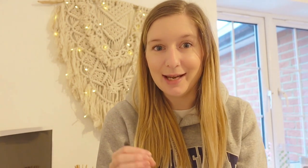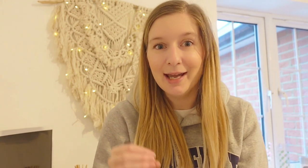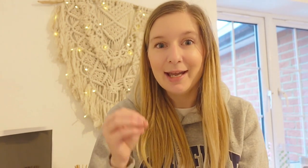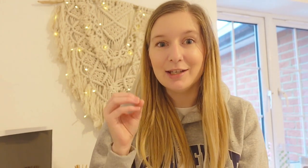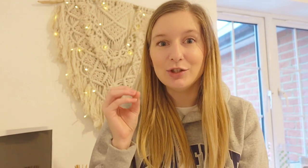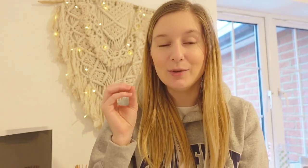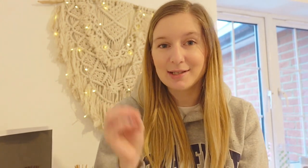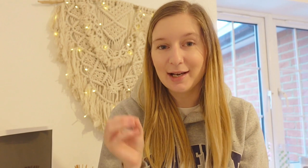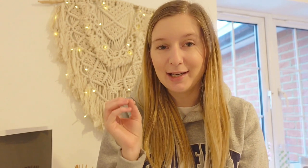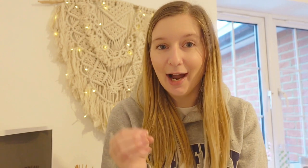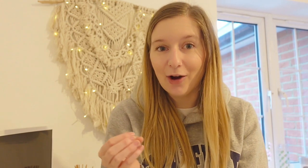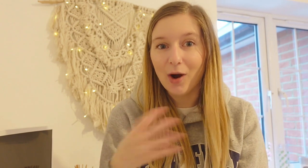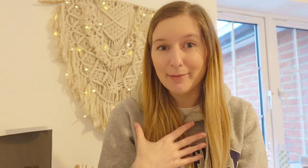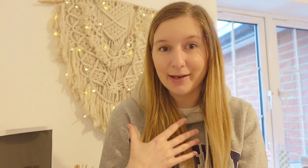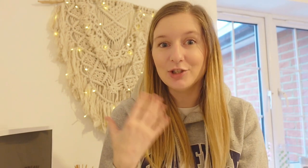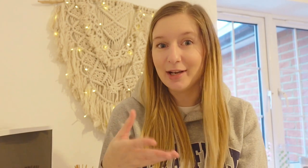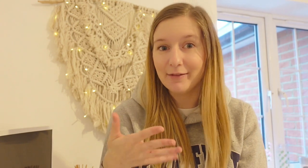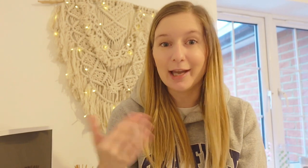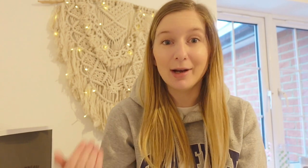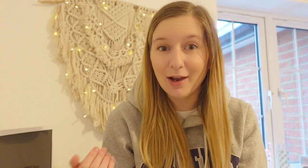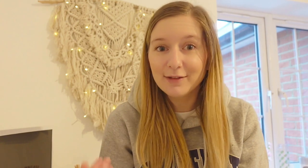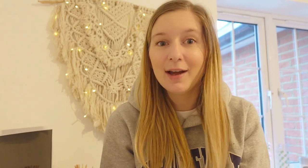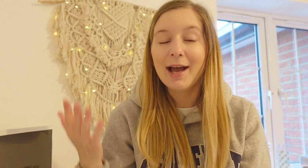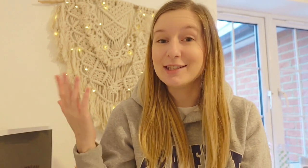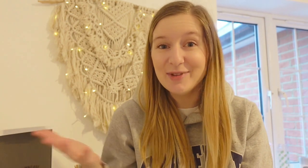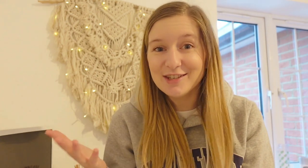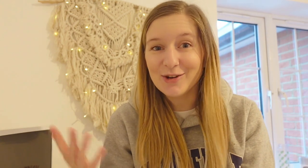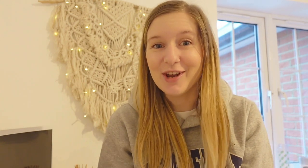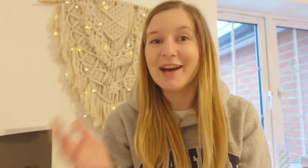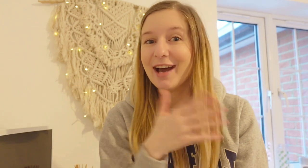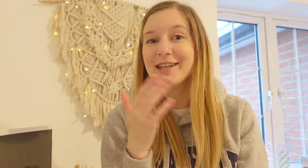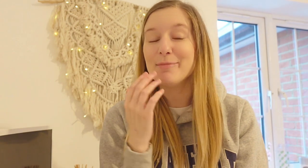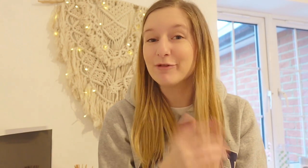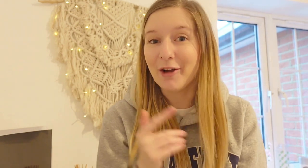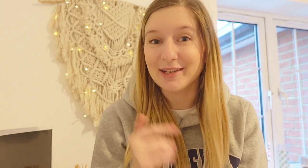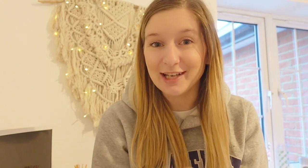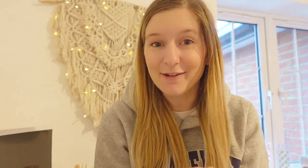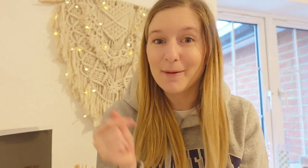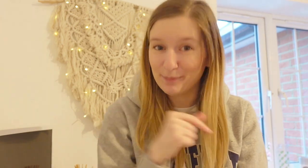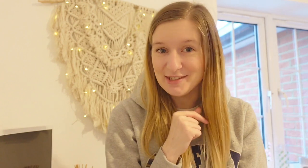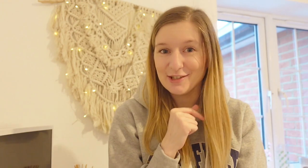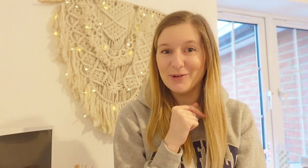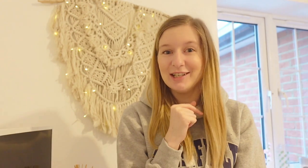into exactly how I manage and navigate my life as a business owner and as a profoundly deaf business owner.